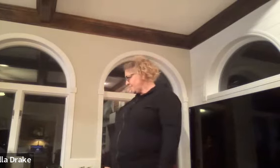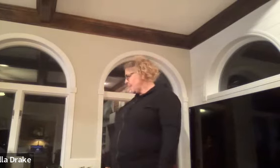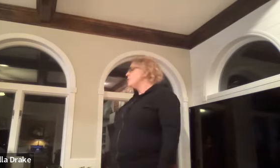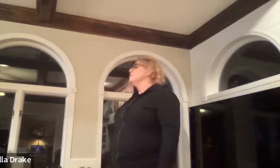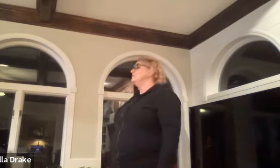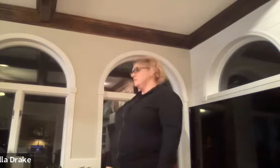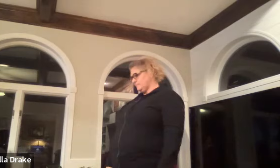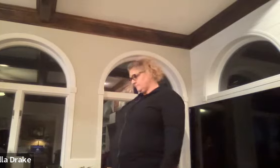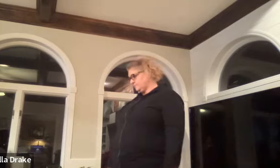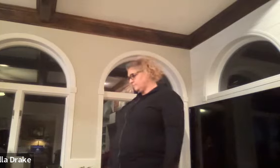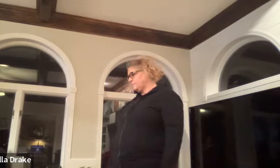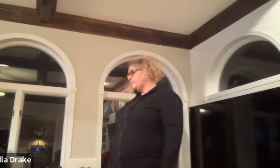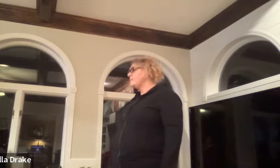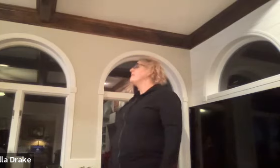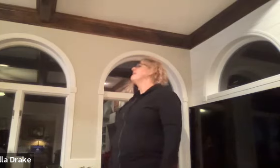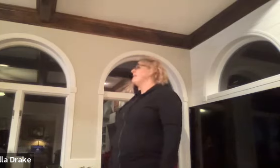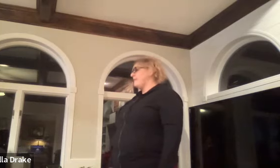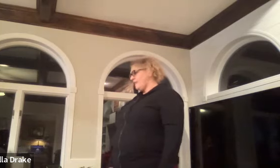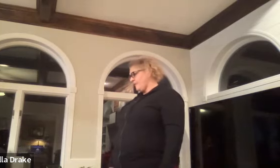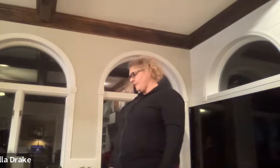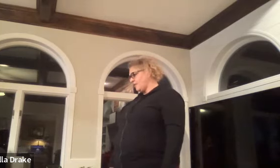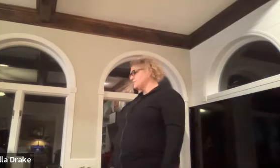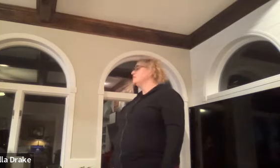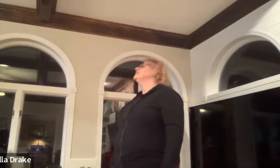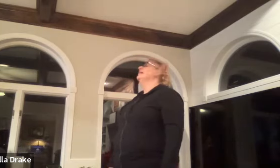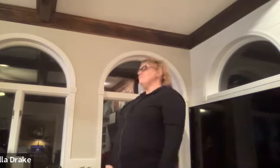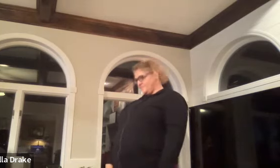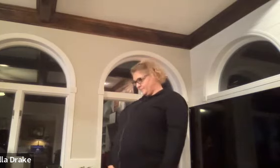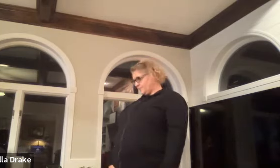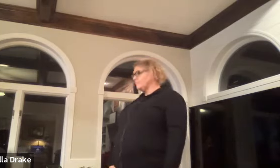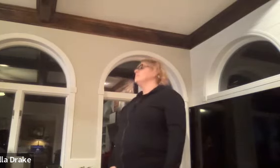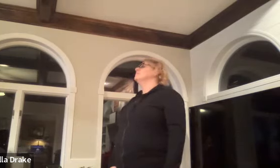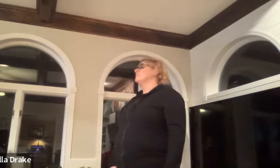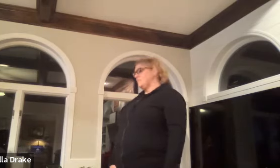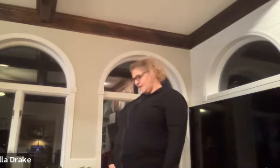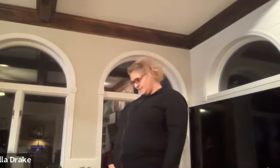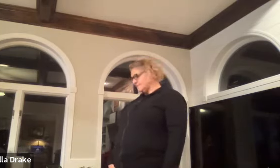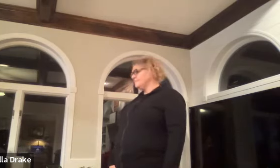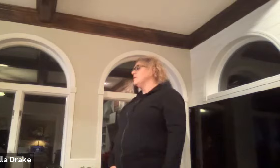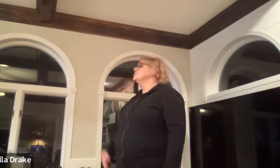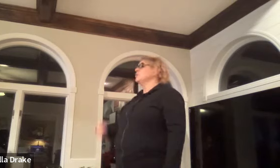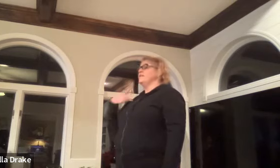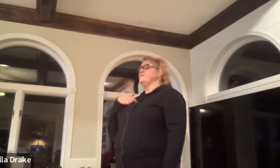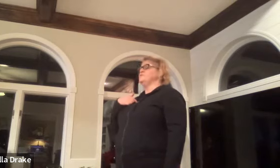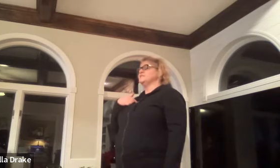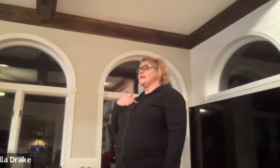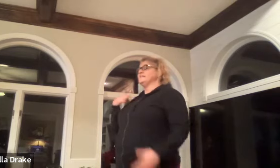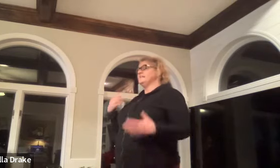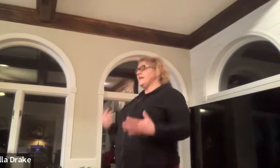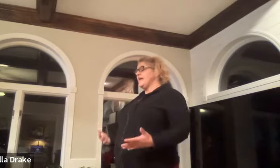this is drive you should turn yep yes so if you say today